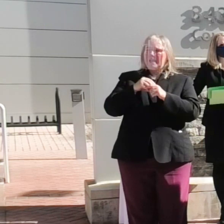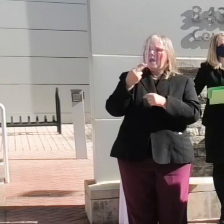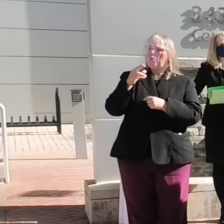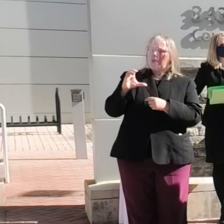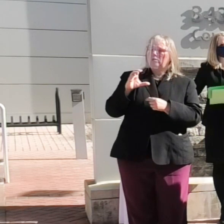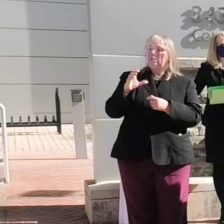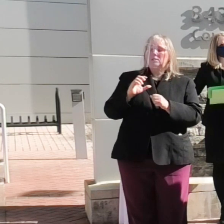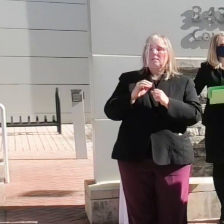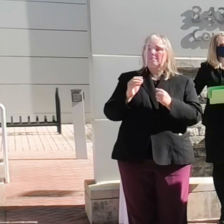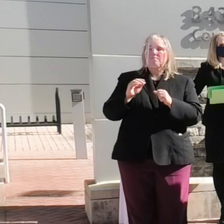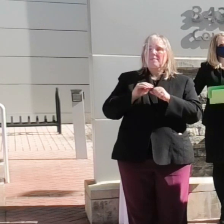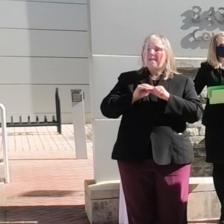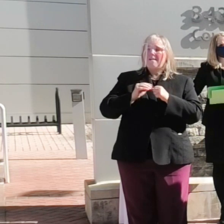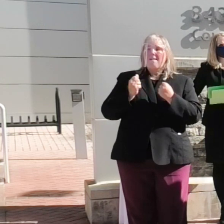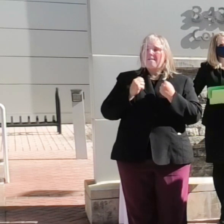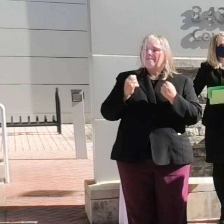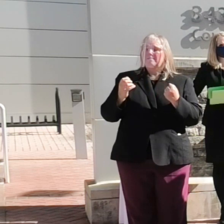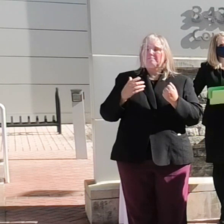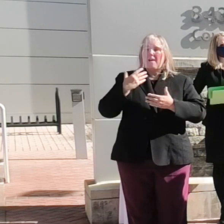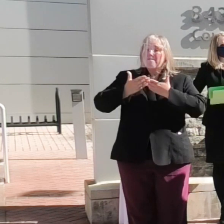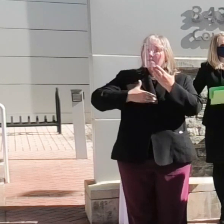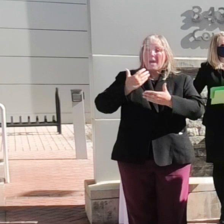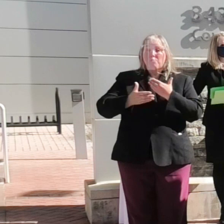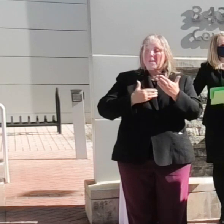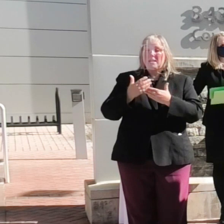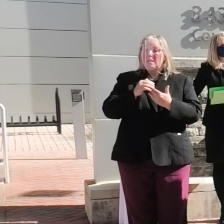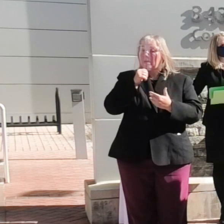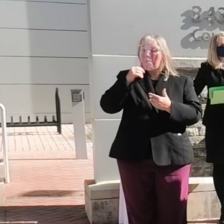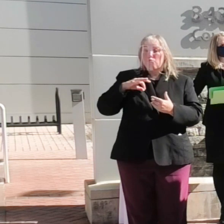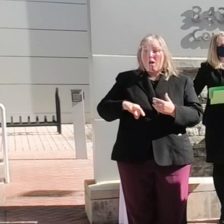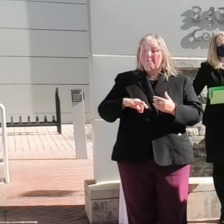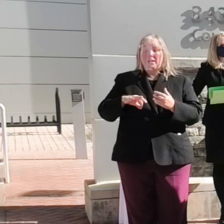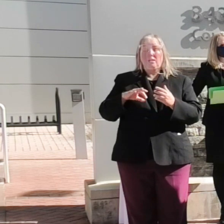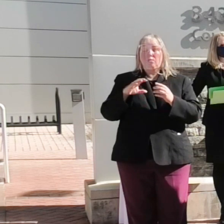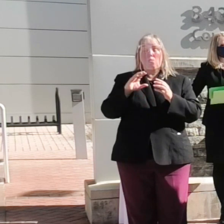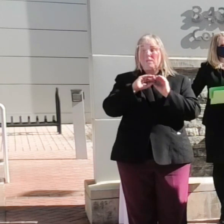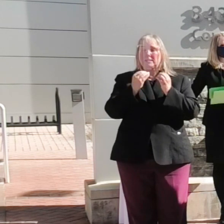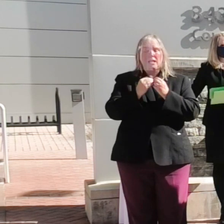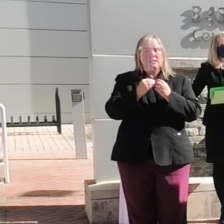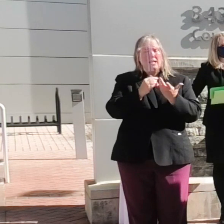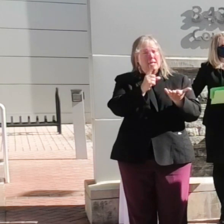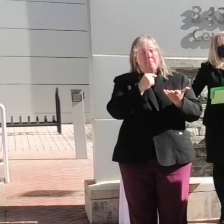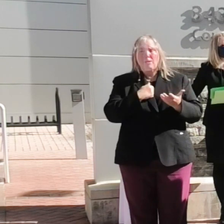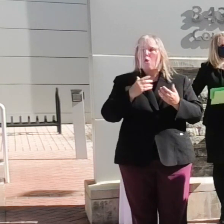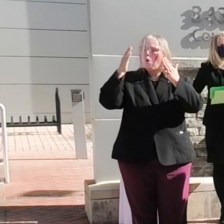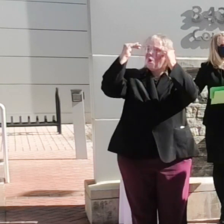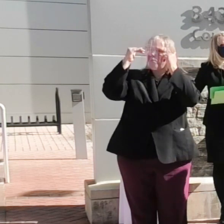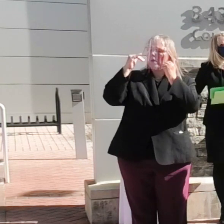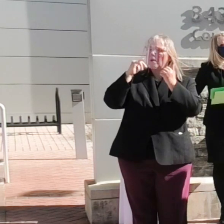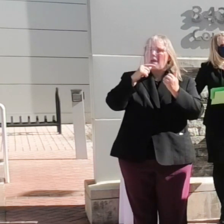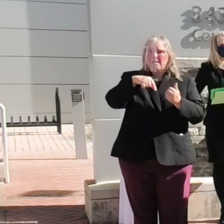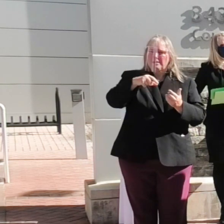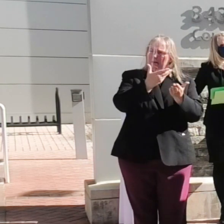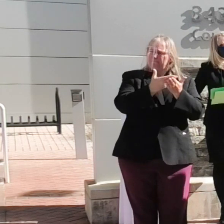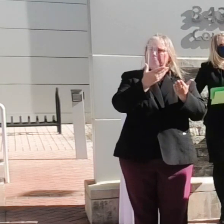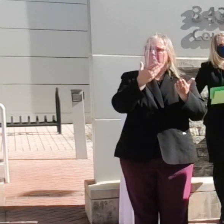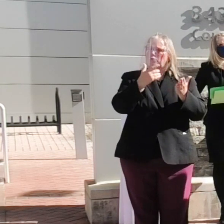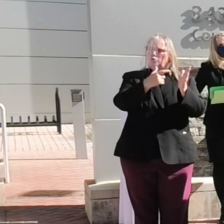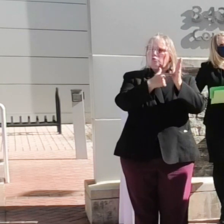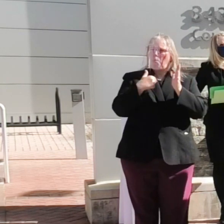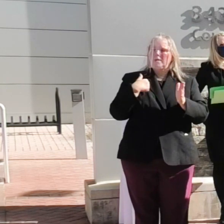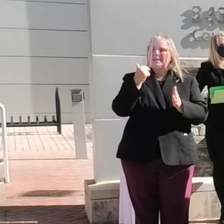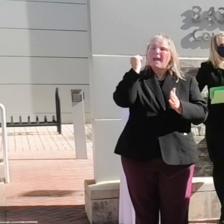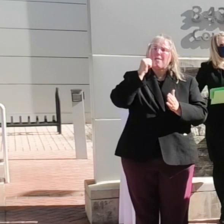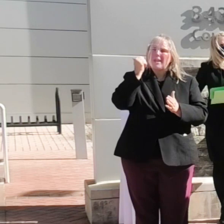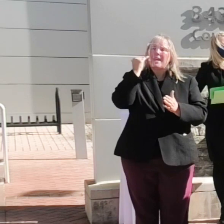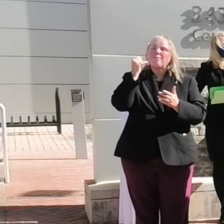nonprofit organizations continue to give me hope. They show us every day that if we work together, we can